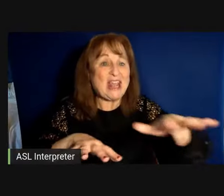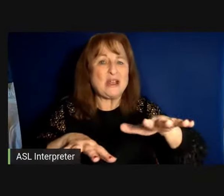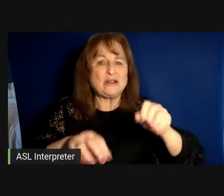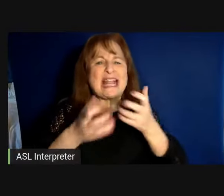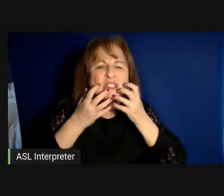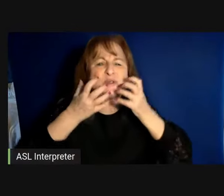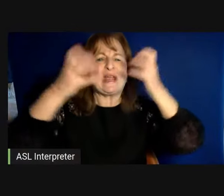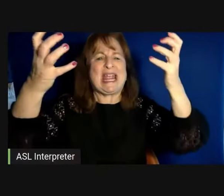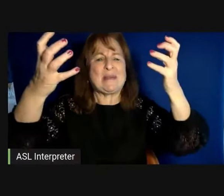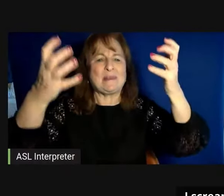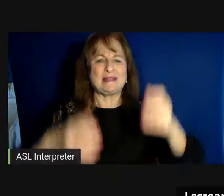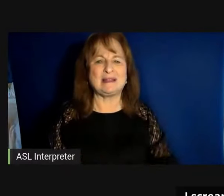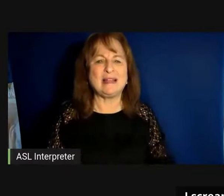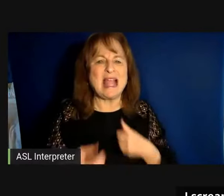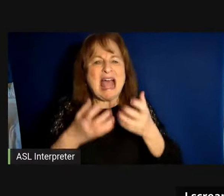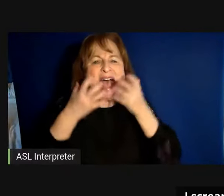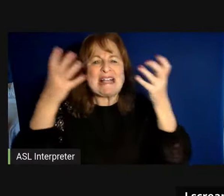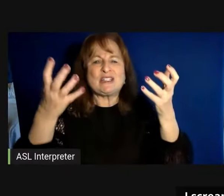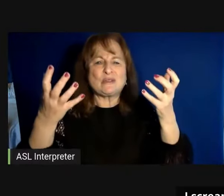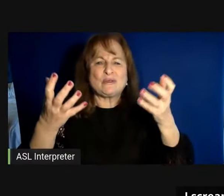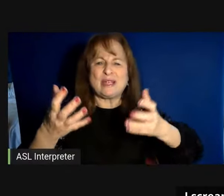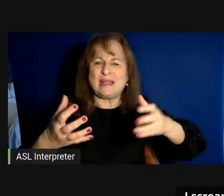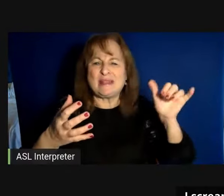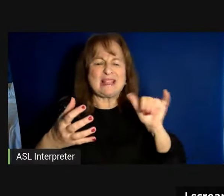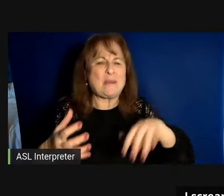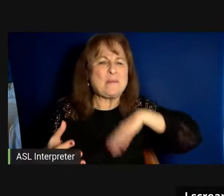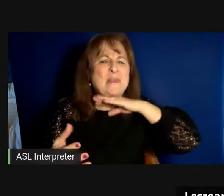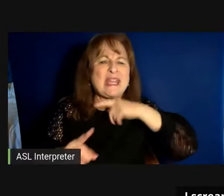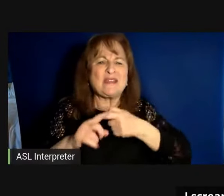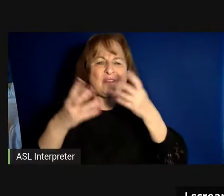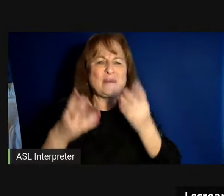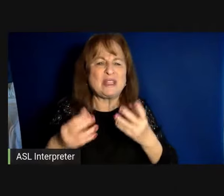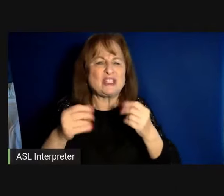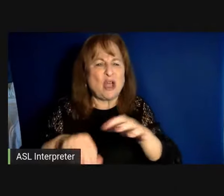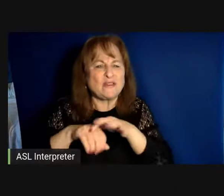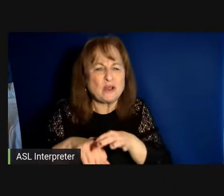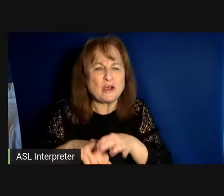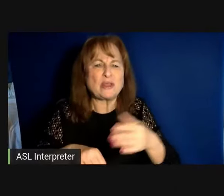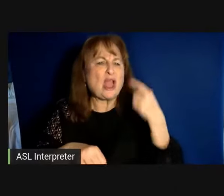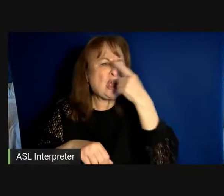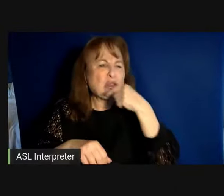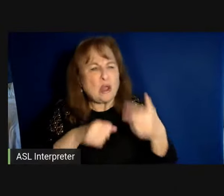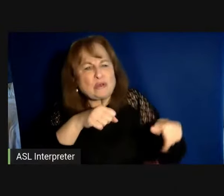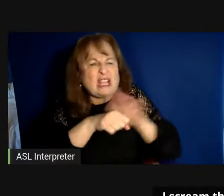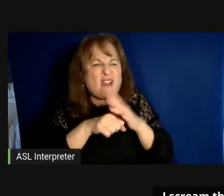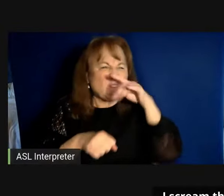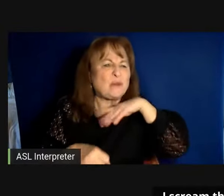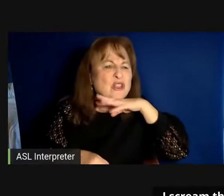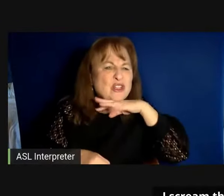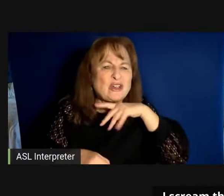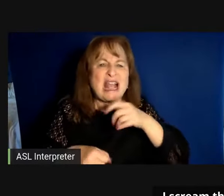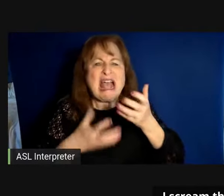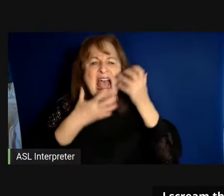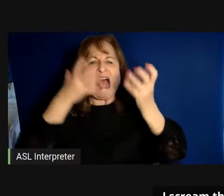scream I scream the rooting pig from its soft earth nose covered in dirt I scream